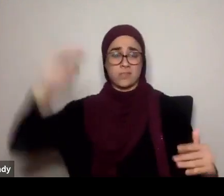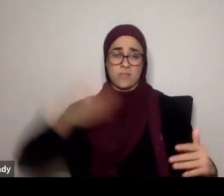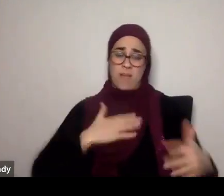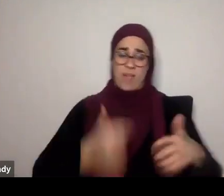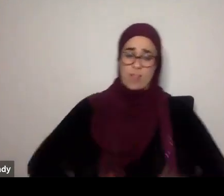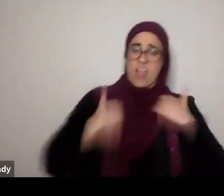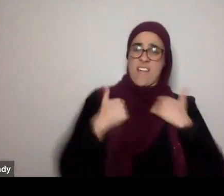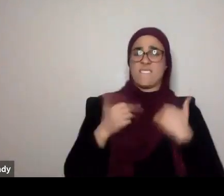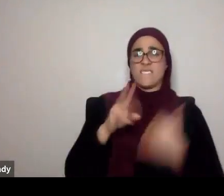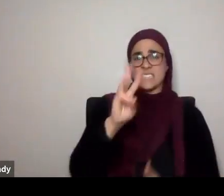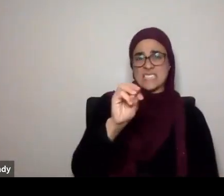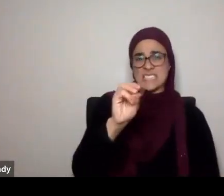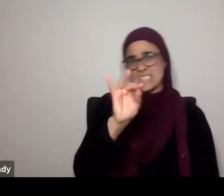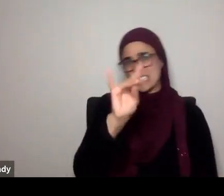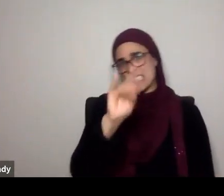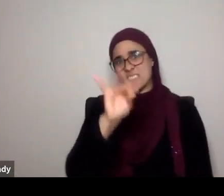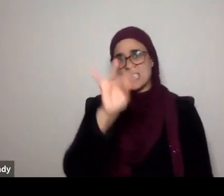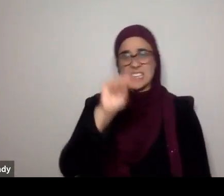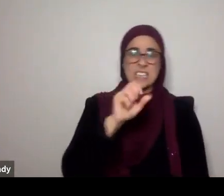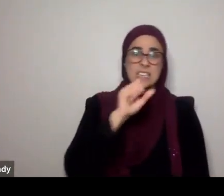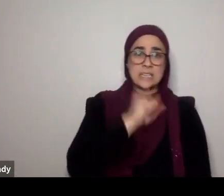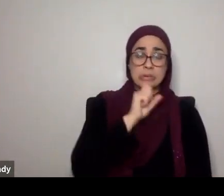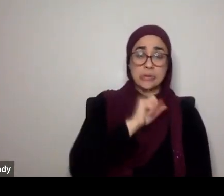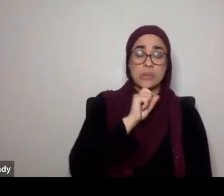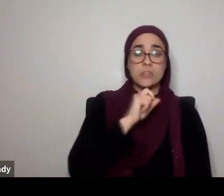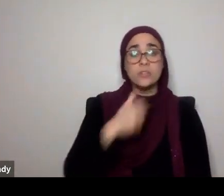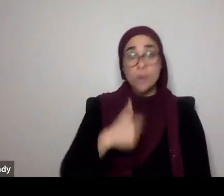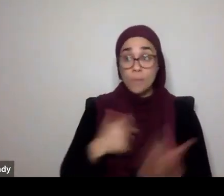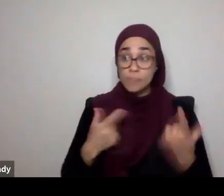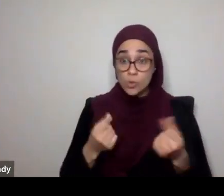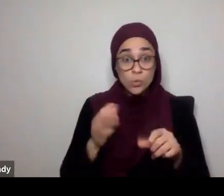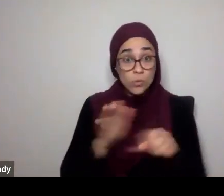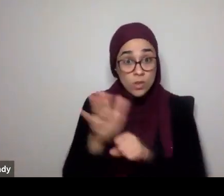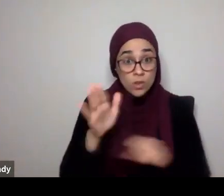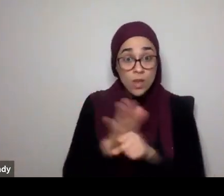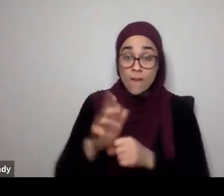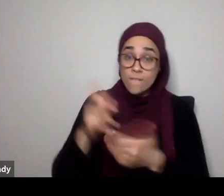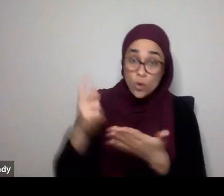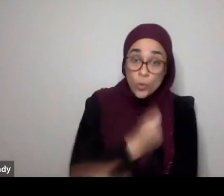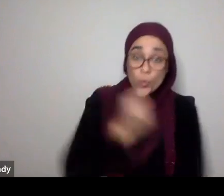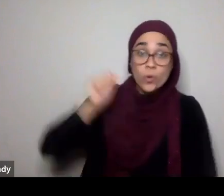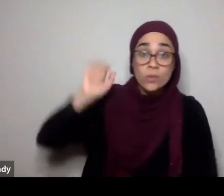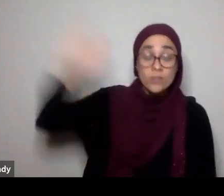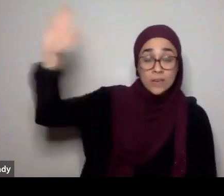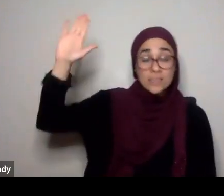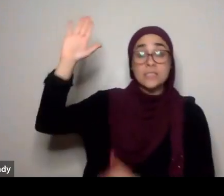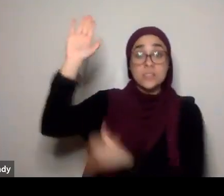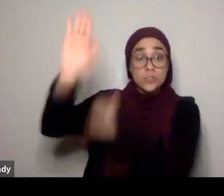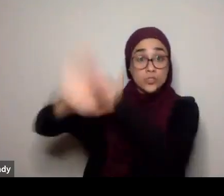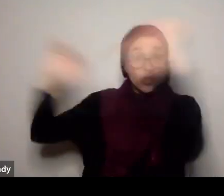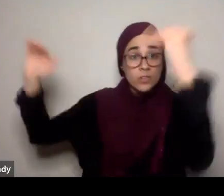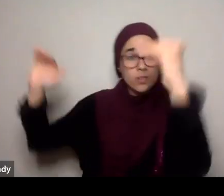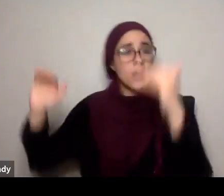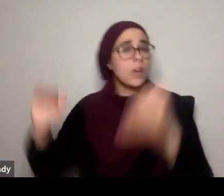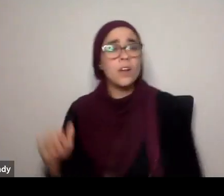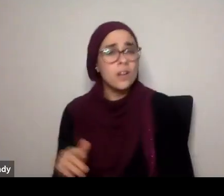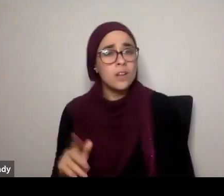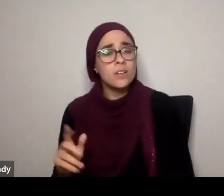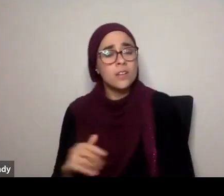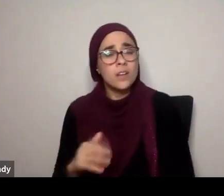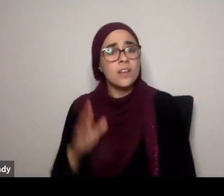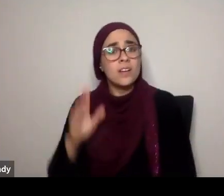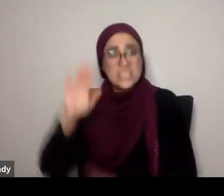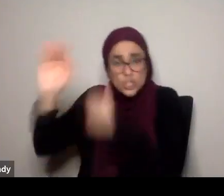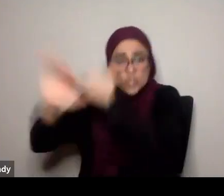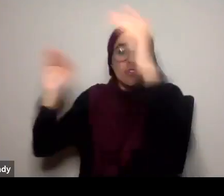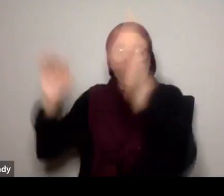enough, to earn Allah's grace, earn Allah's Jannah, it's a gift, it's clear in the Quran, now I'm also, not